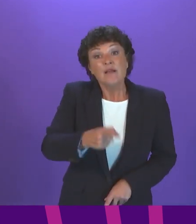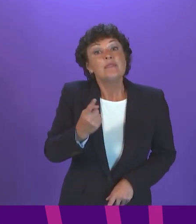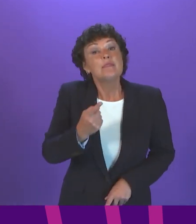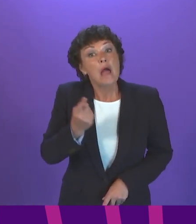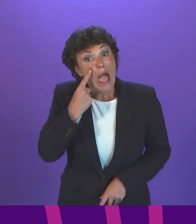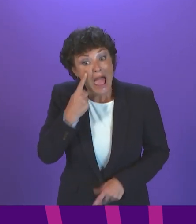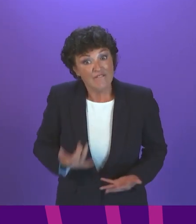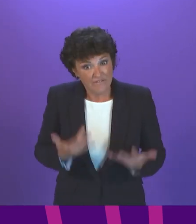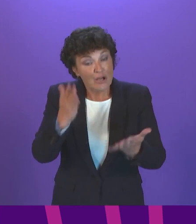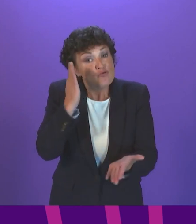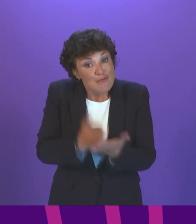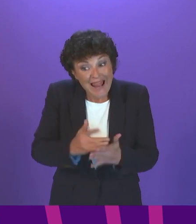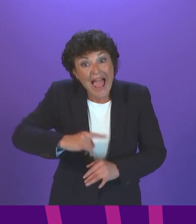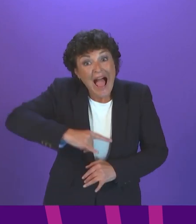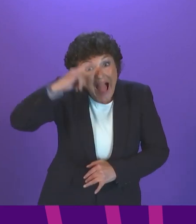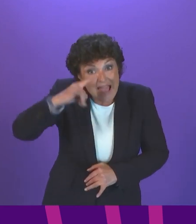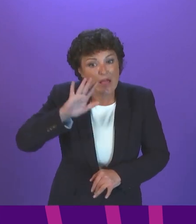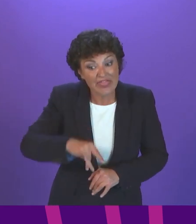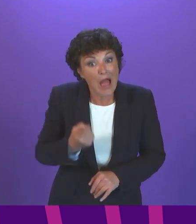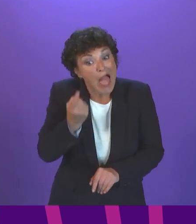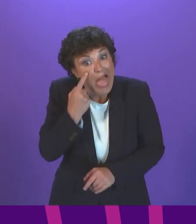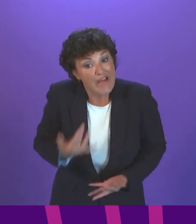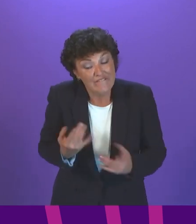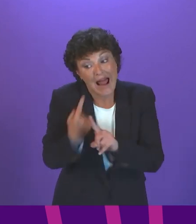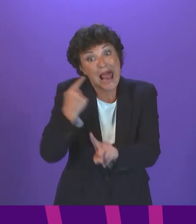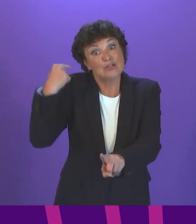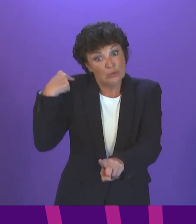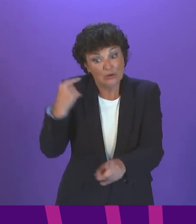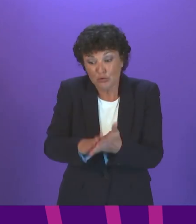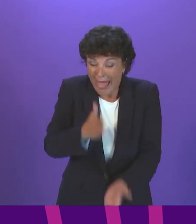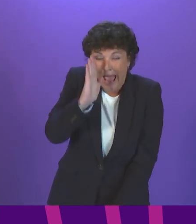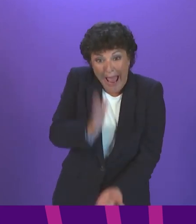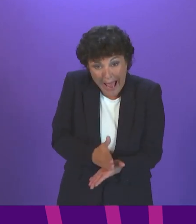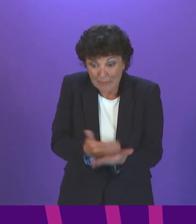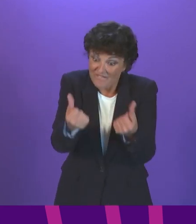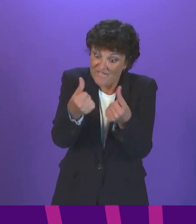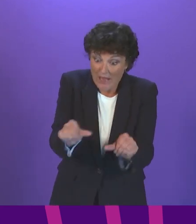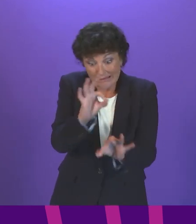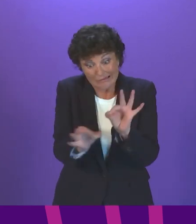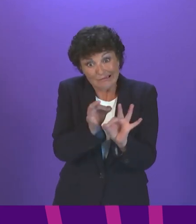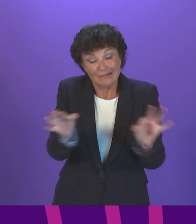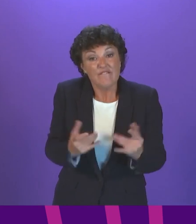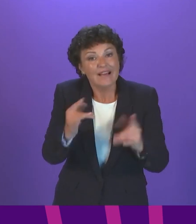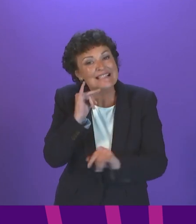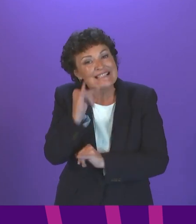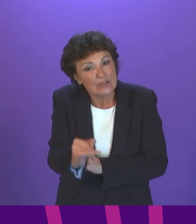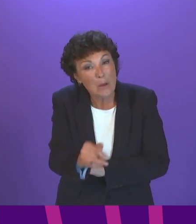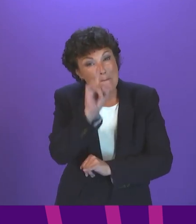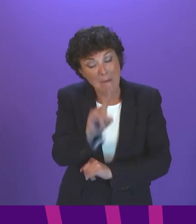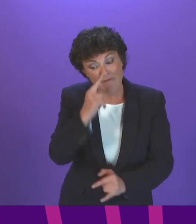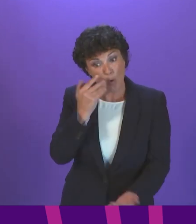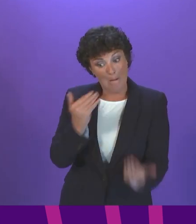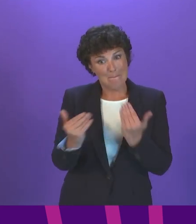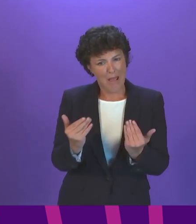today is higher than the provisional figure last week. So we'll see the finalised figure next week, but it suggests an improvement in